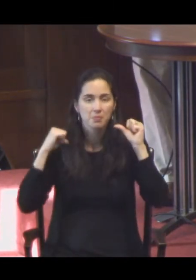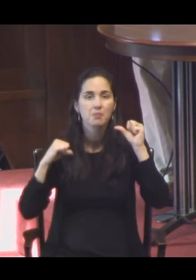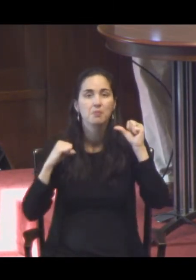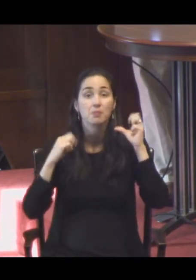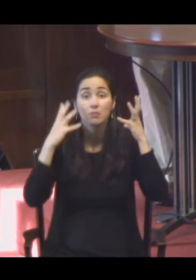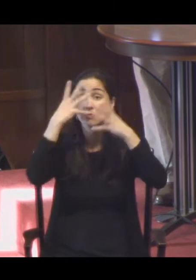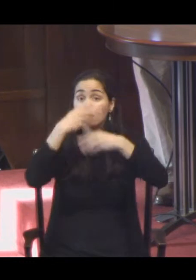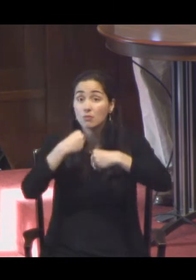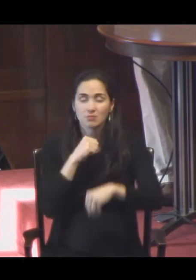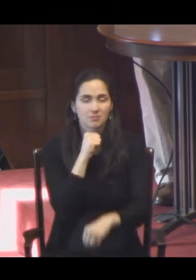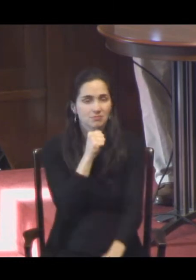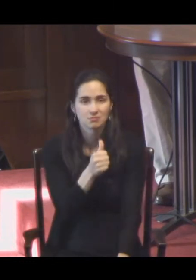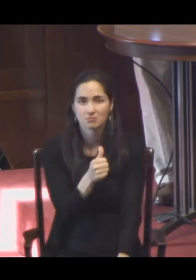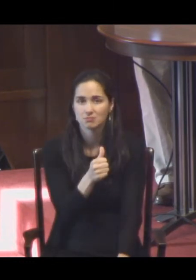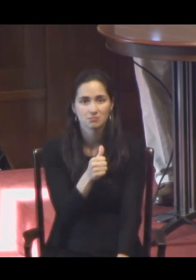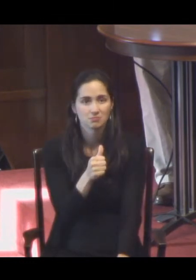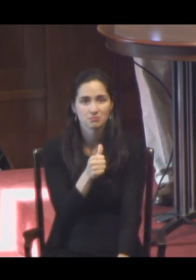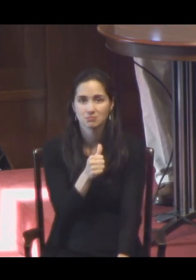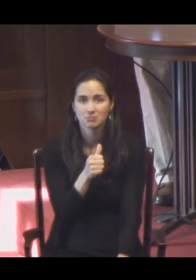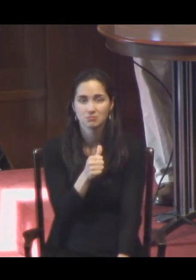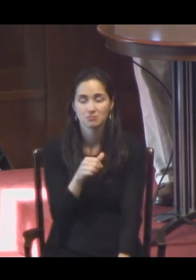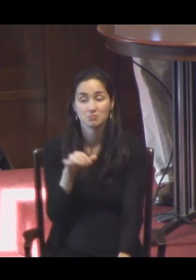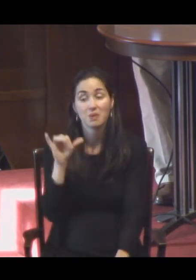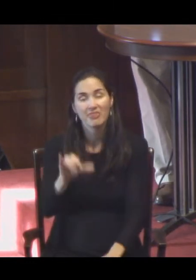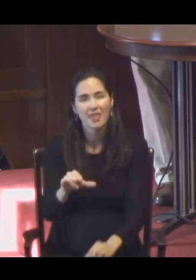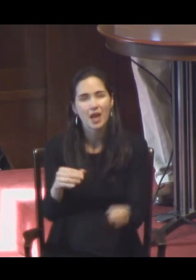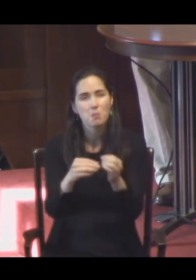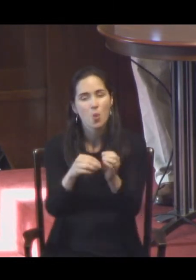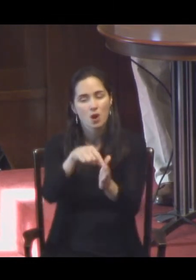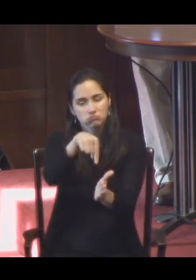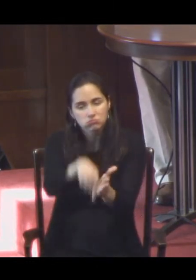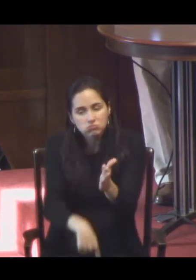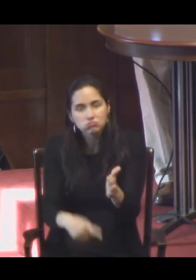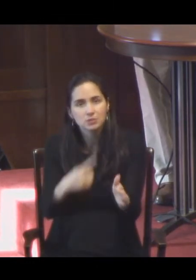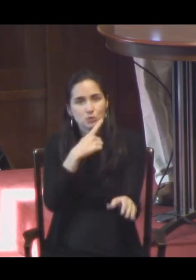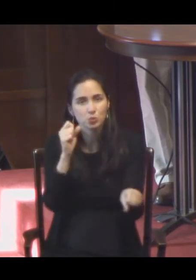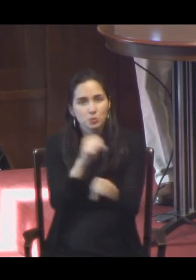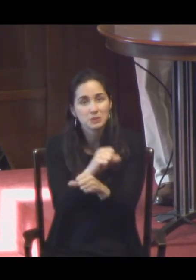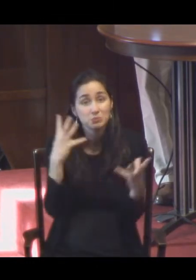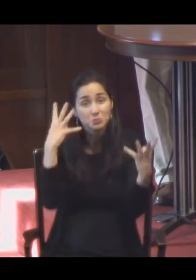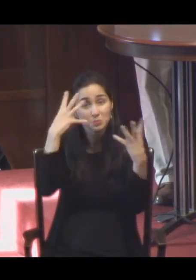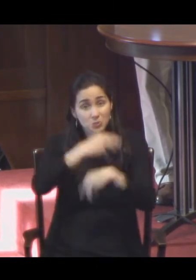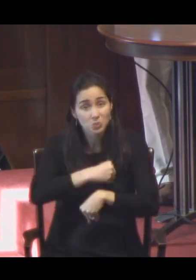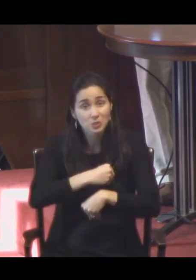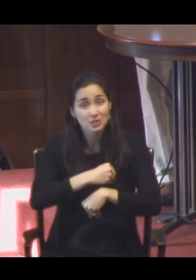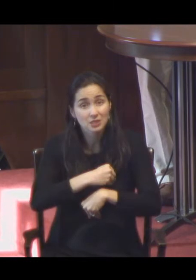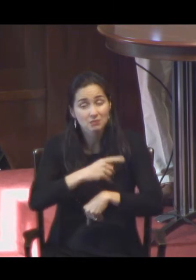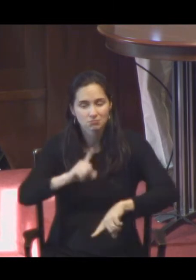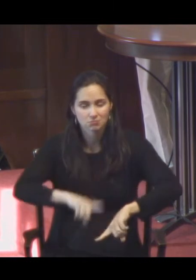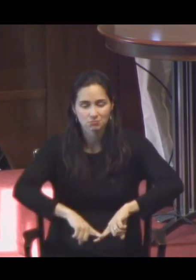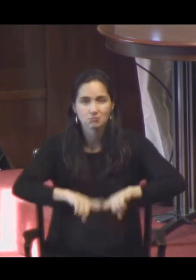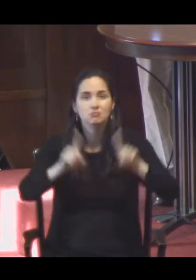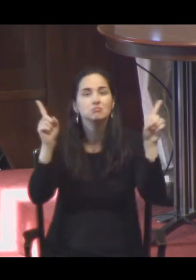But the beauty that von Balthasar is drawing us to, and that I'd like to meditate with us tonight on, is a profound broken beauty.